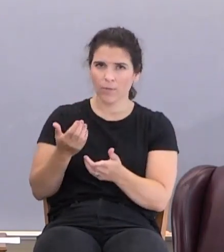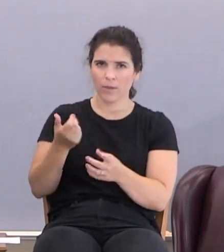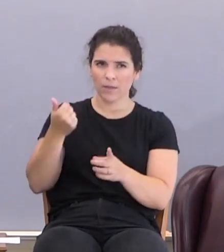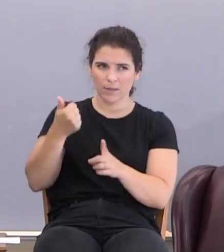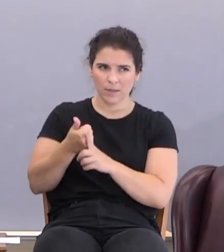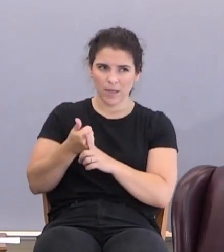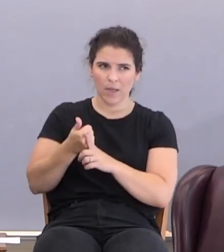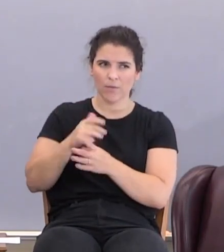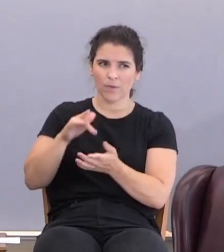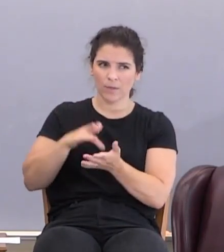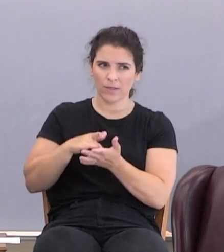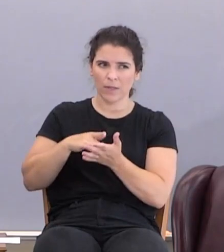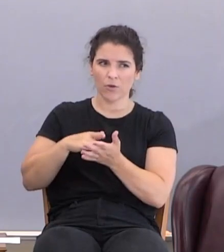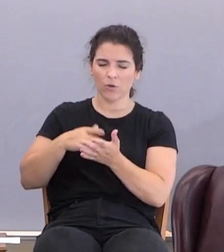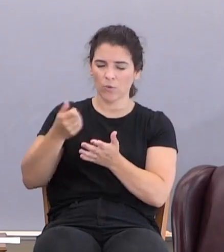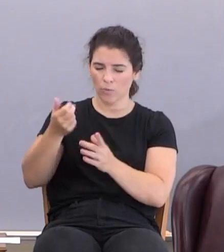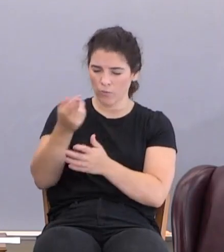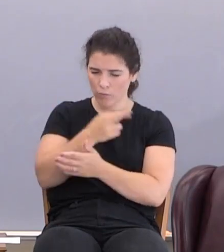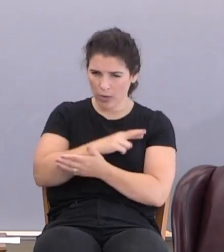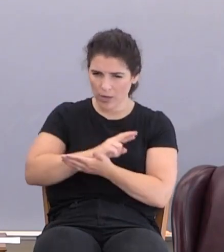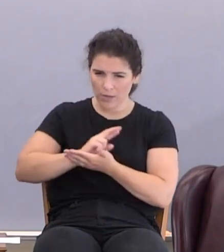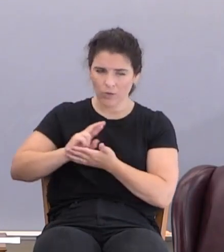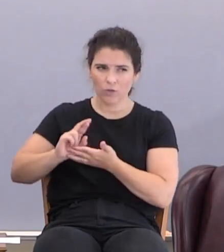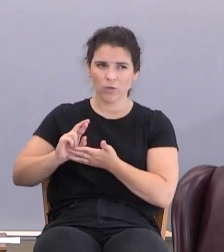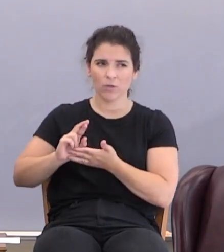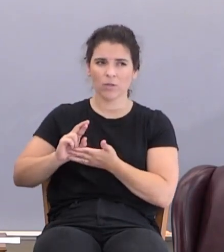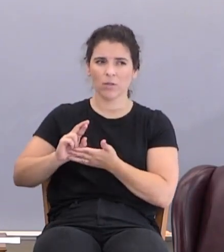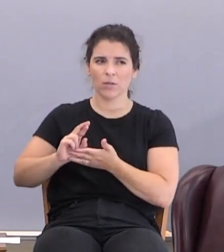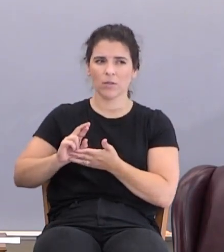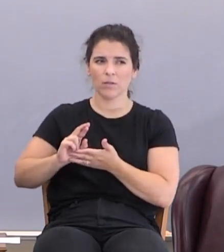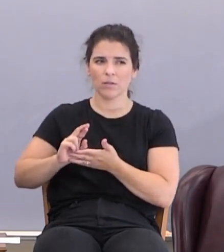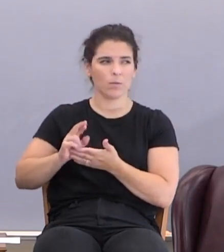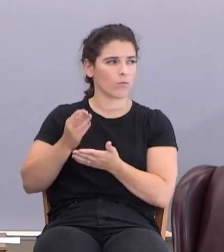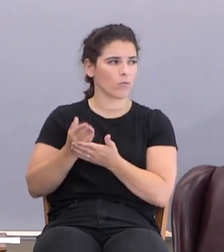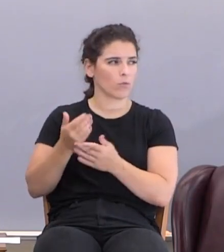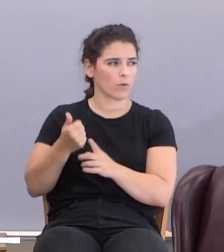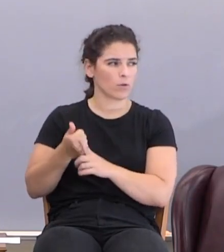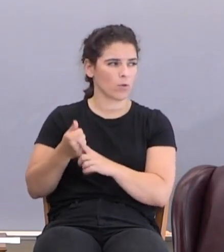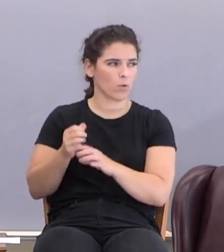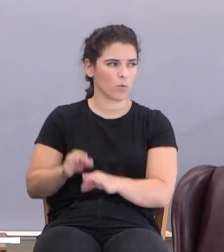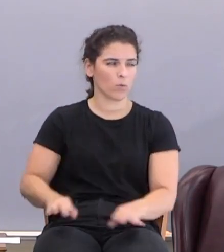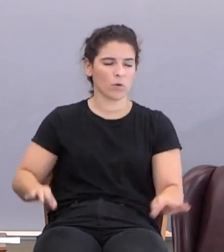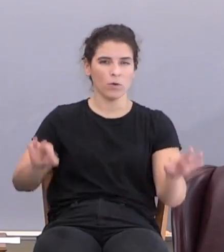Self-centered, self-righteousness. Proving his own word.